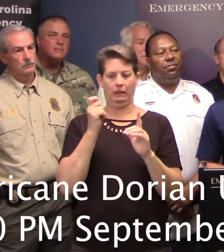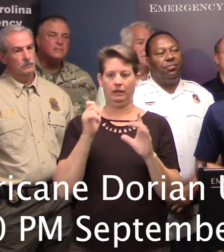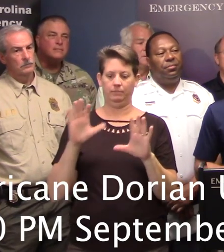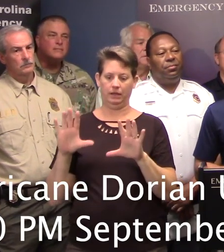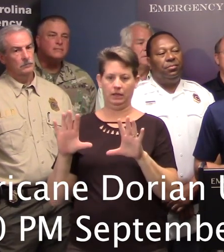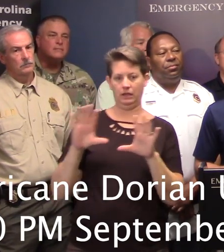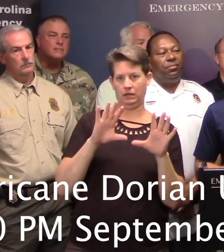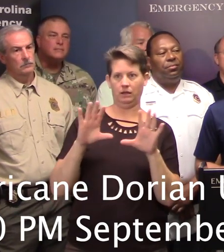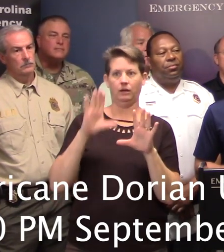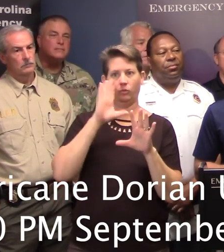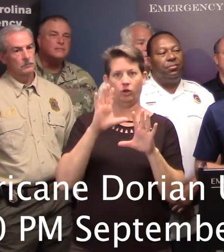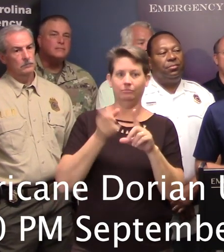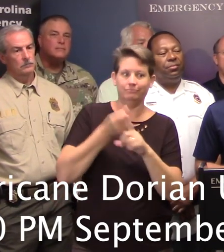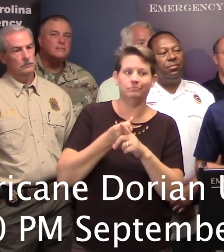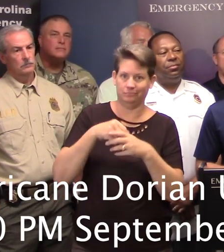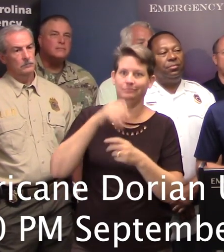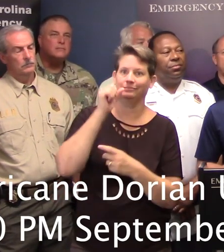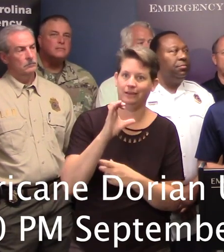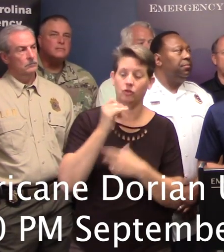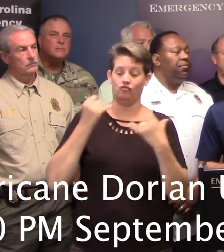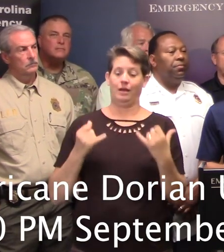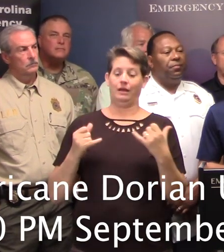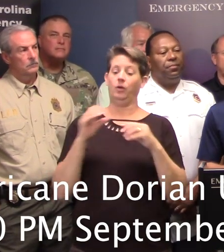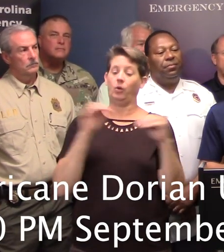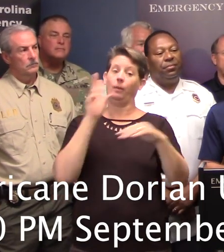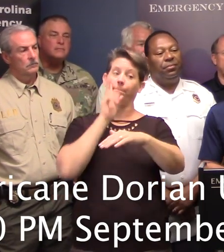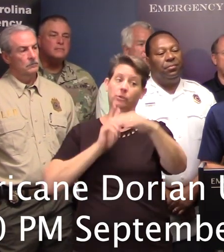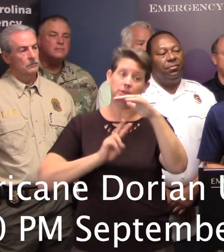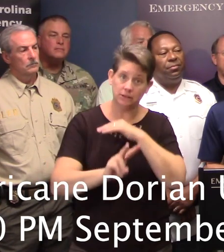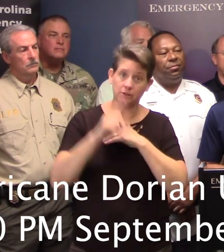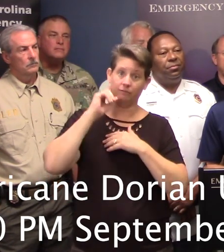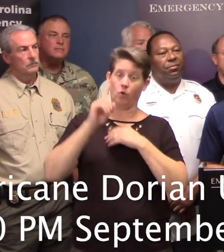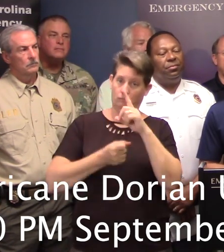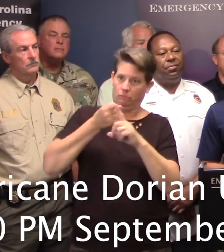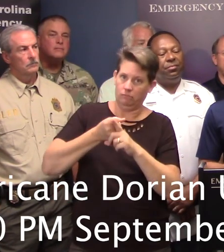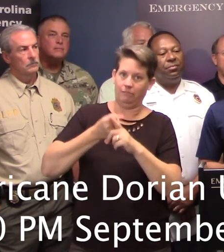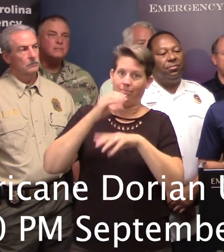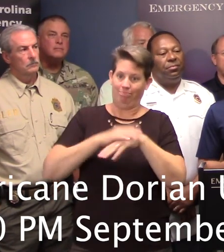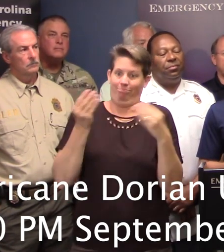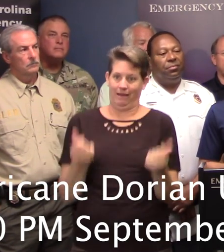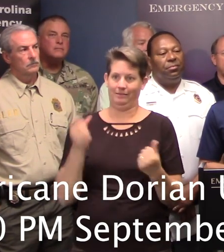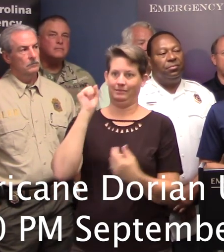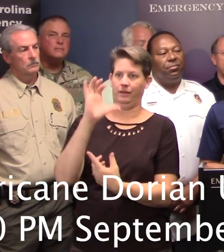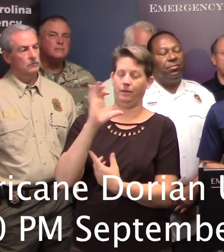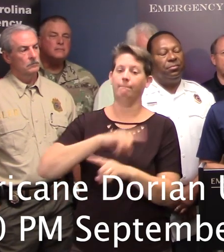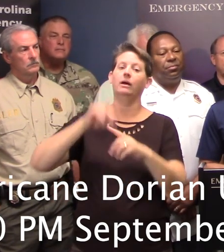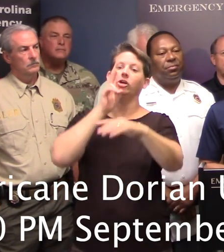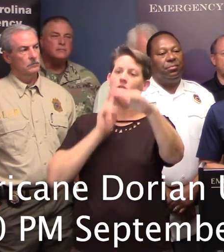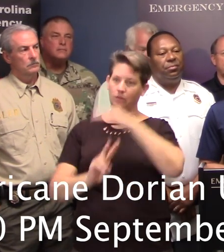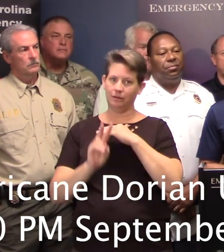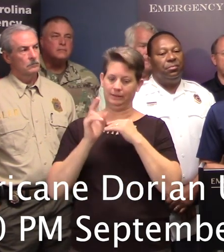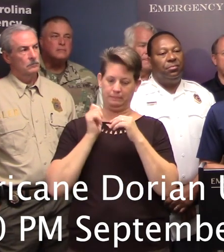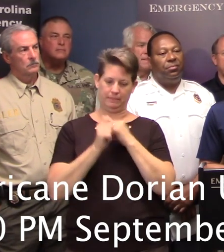the left to bring it very close or onshore in South Carolina. So right now there is no prediction for landfall here in the state. But again, the current forecast only